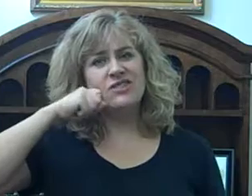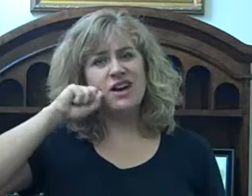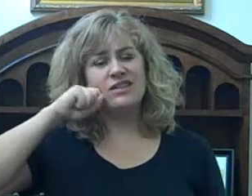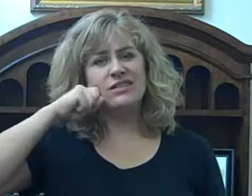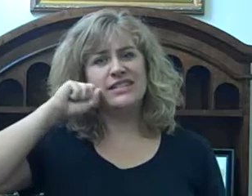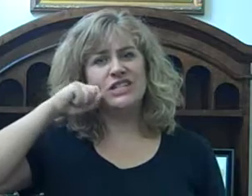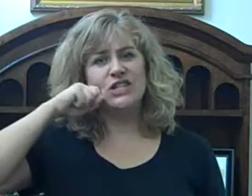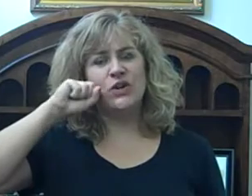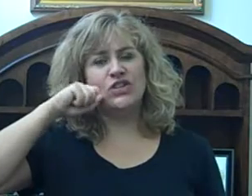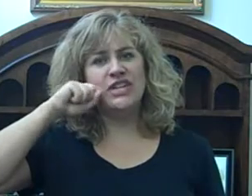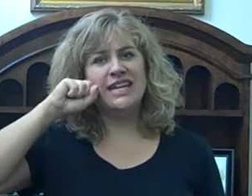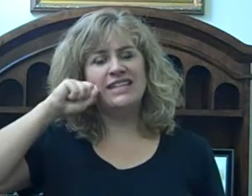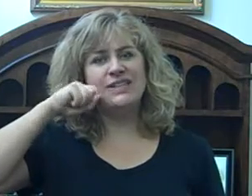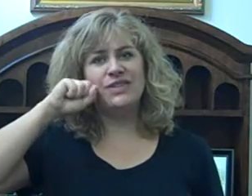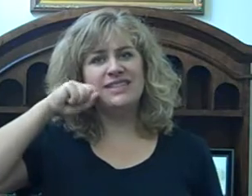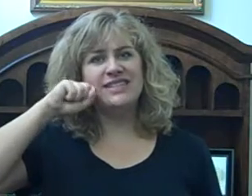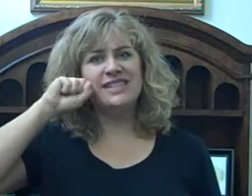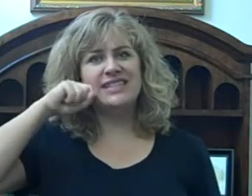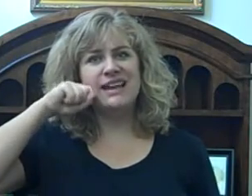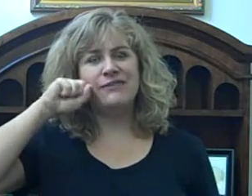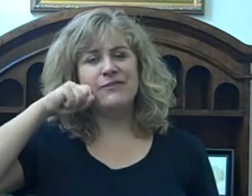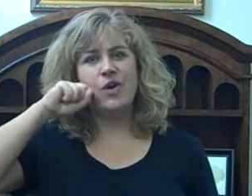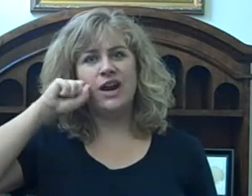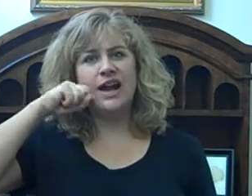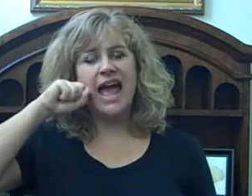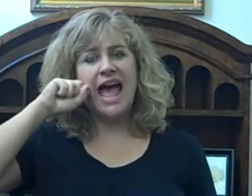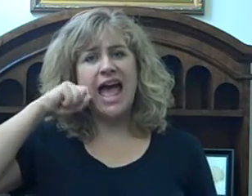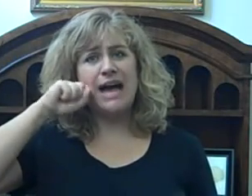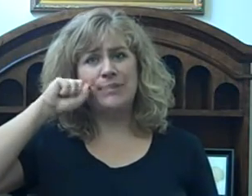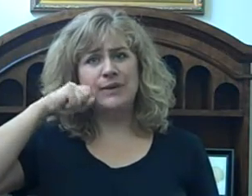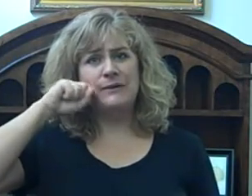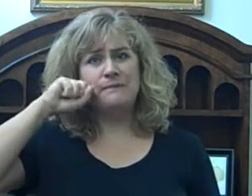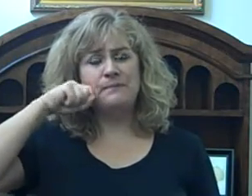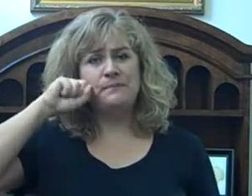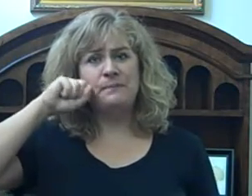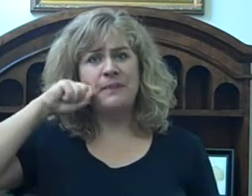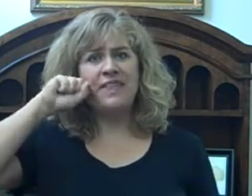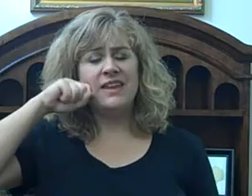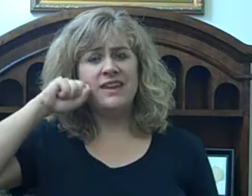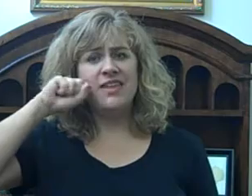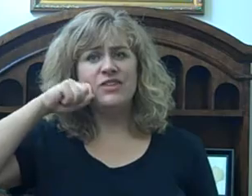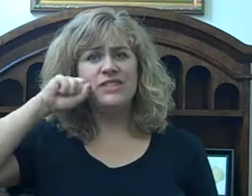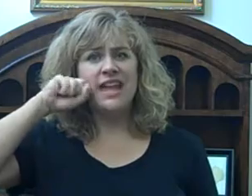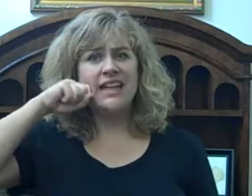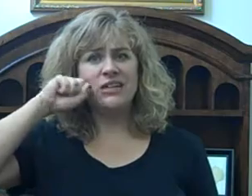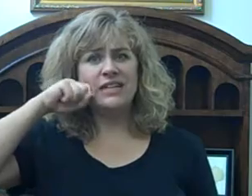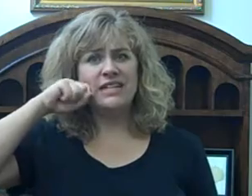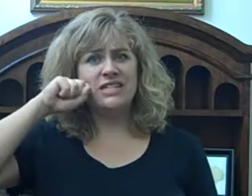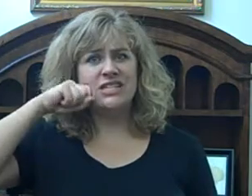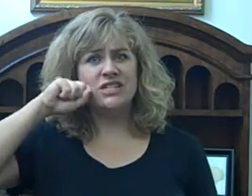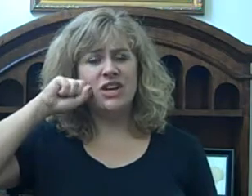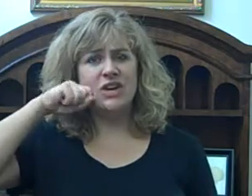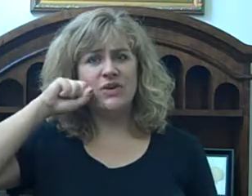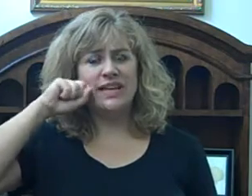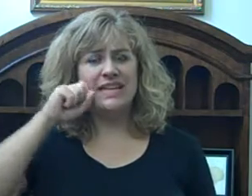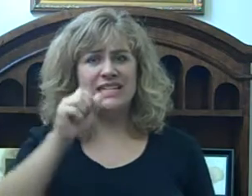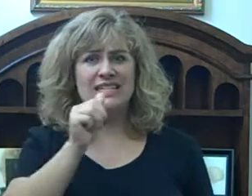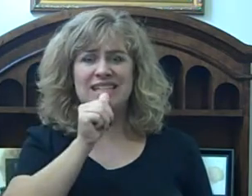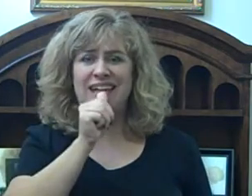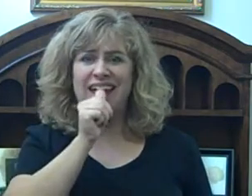your knuckle into your cheek. So this is the sign for Apple, and then another sign you need to know is